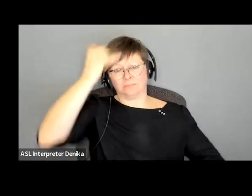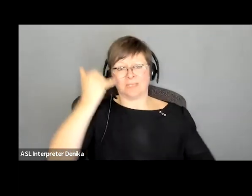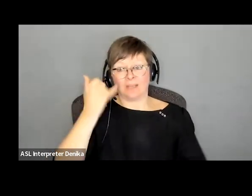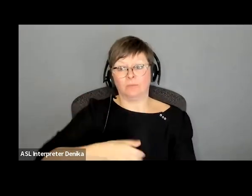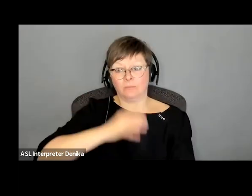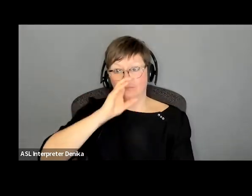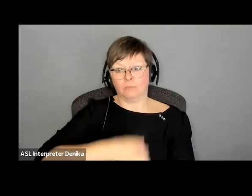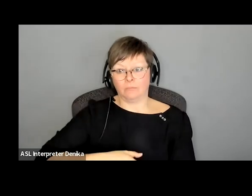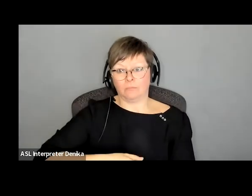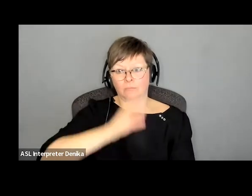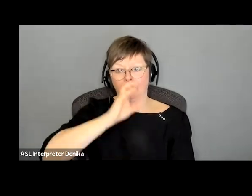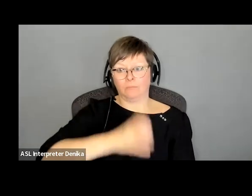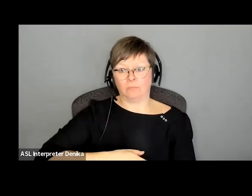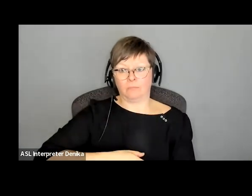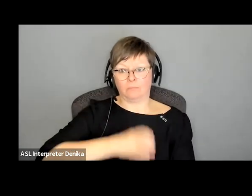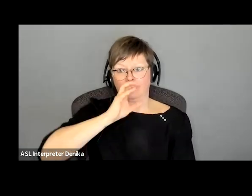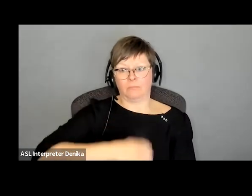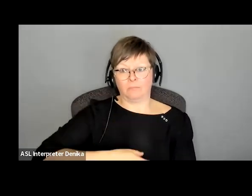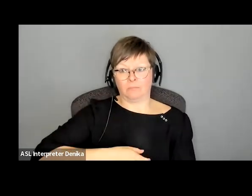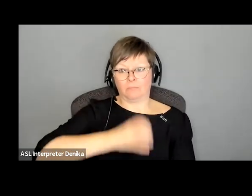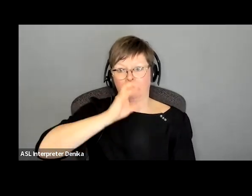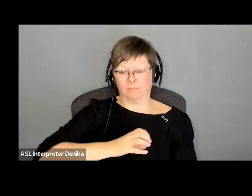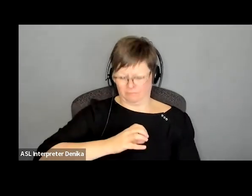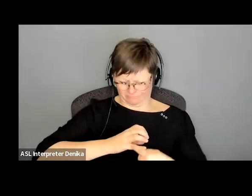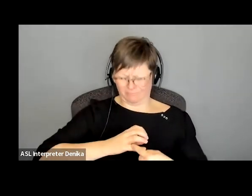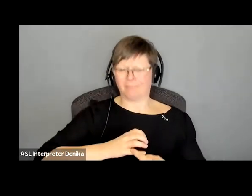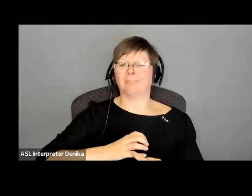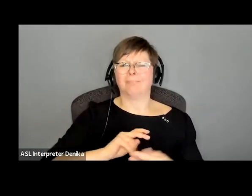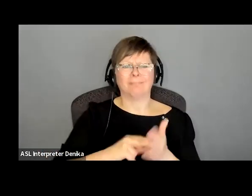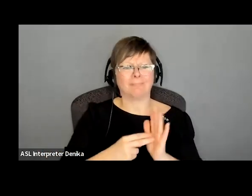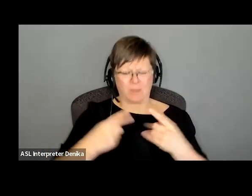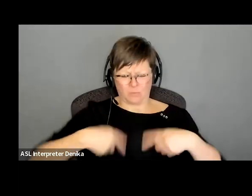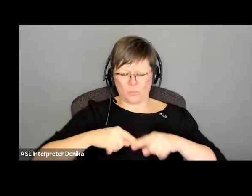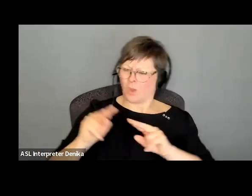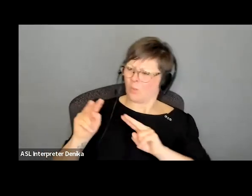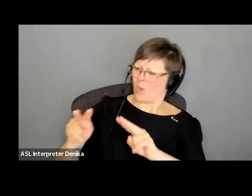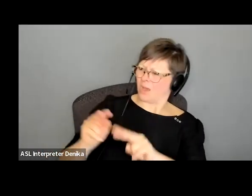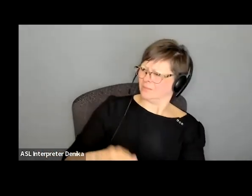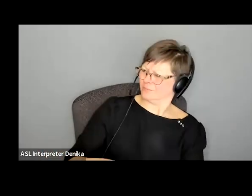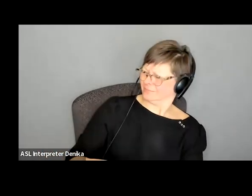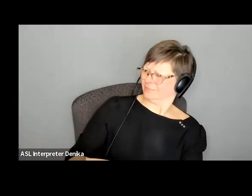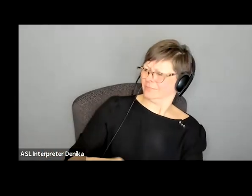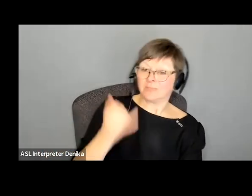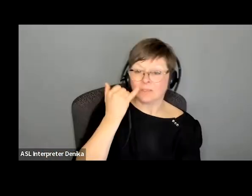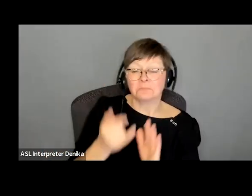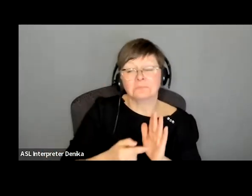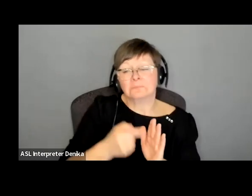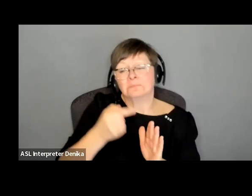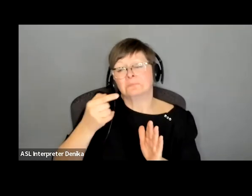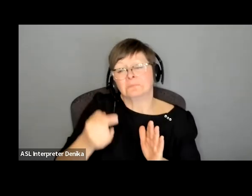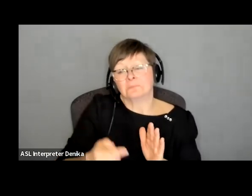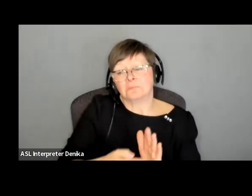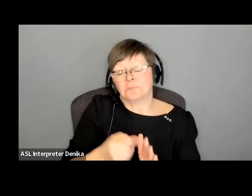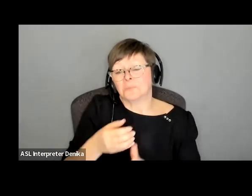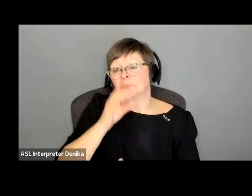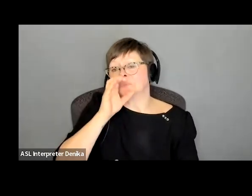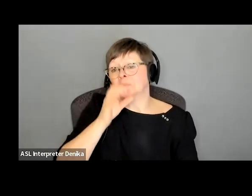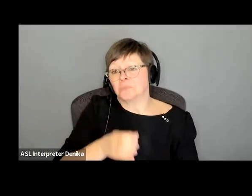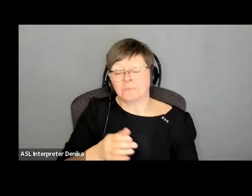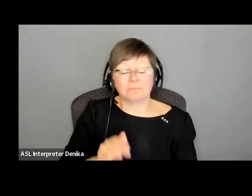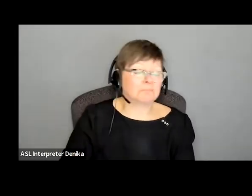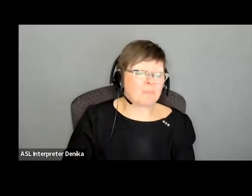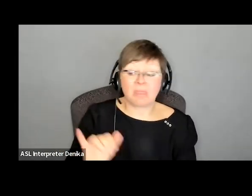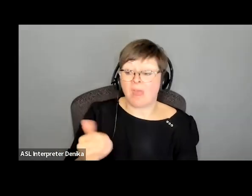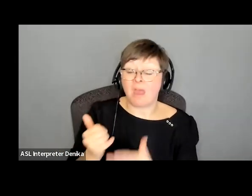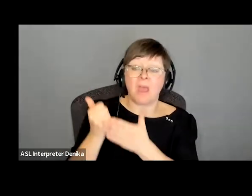all the time you know that's distracting but if if it's just an occasional thing or whatever and it's helpful to you then i think